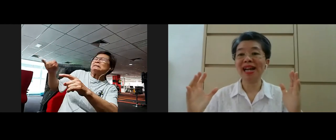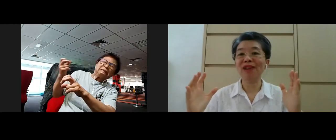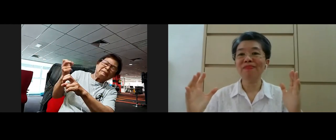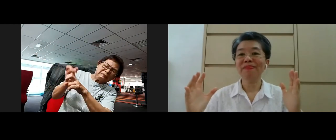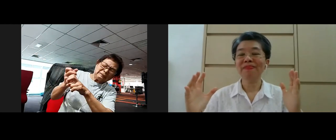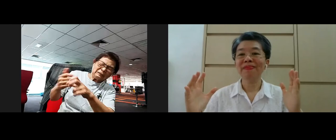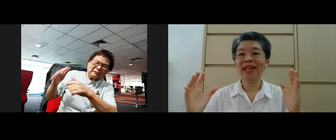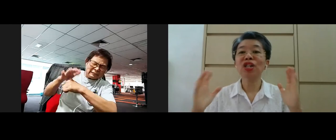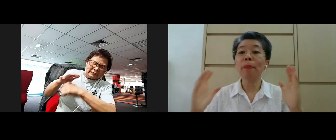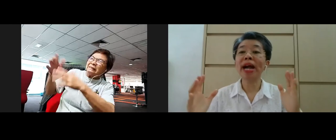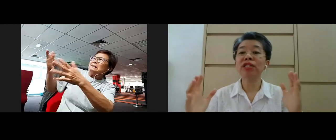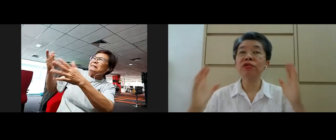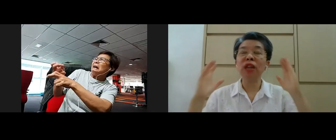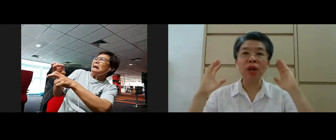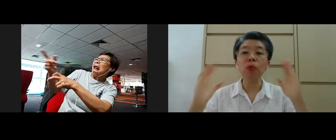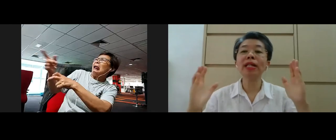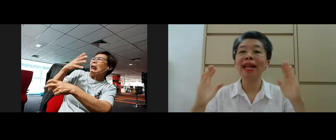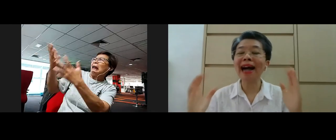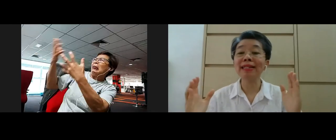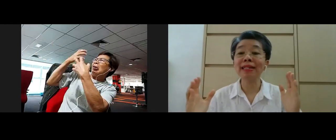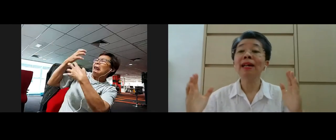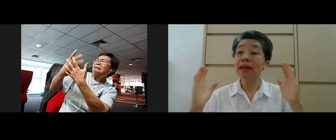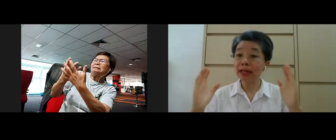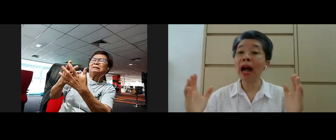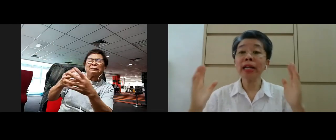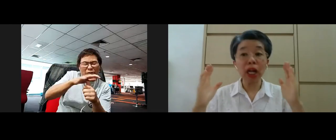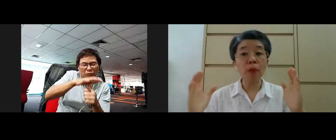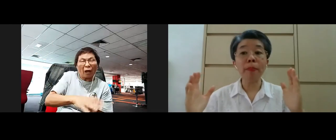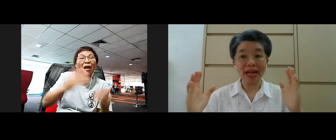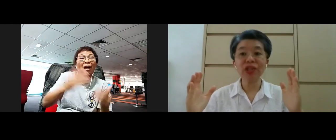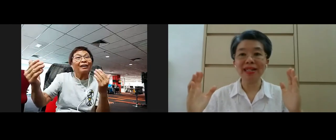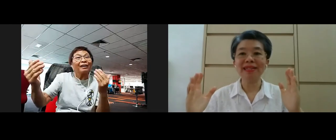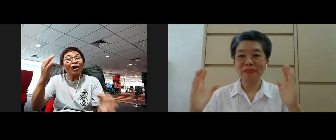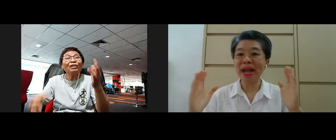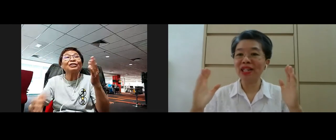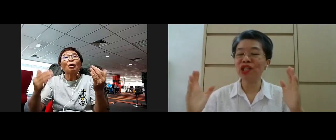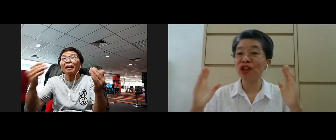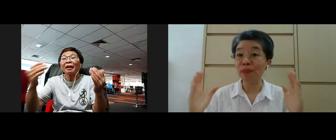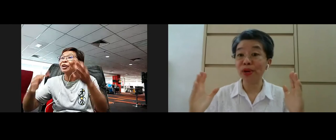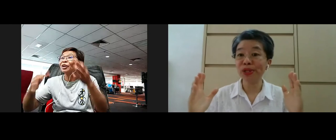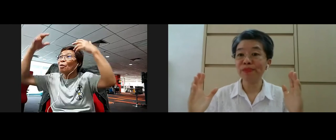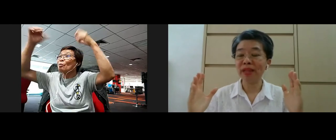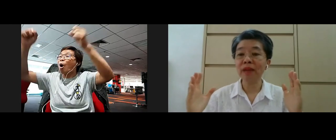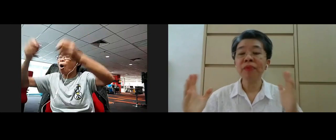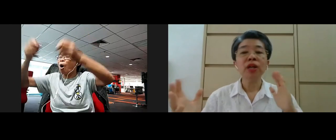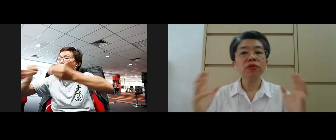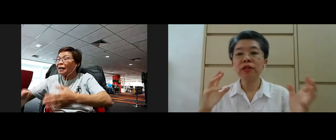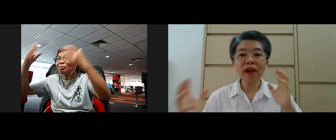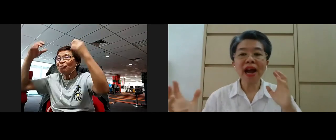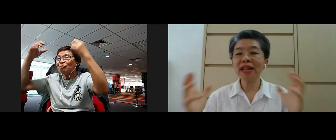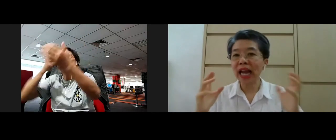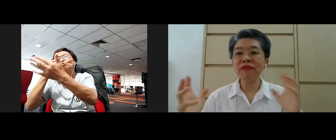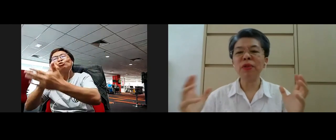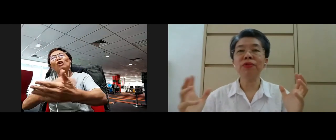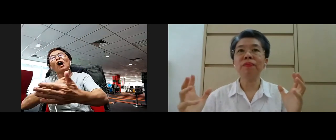more stressed out yeah compared to if you're working under a kind and compassionate manager or boss yeah so